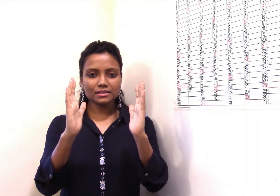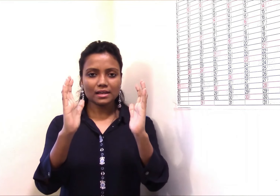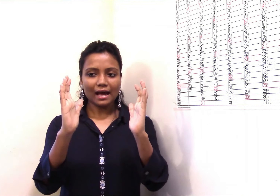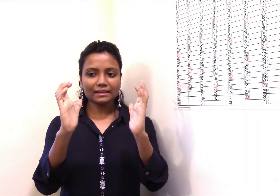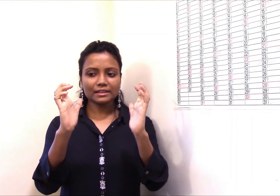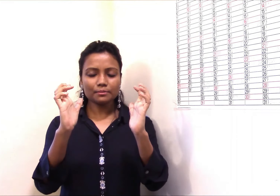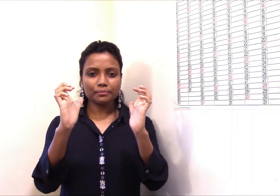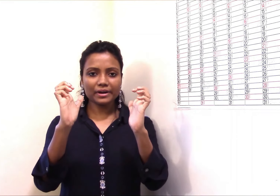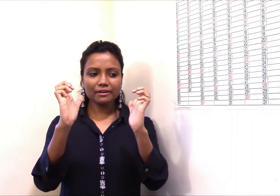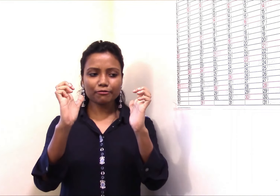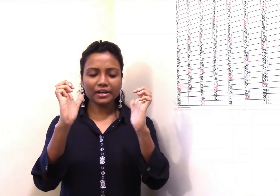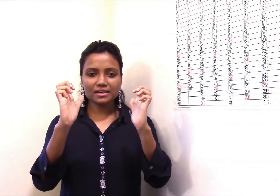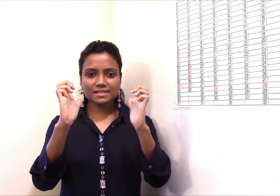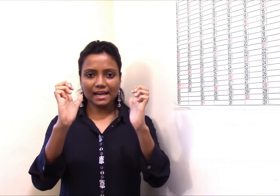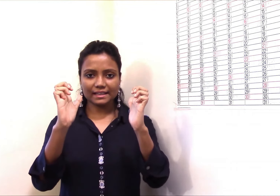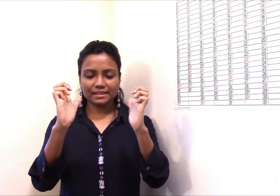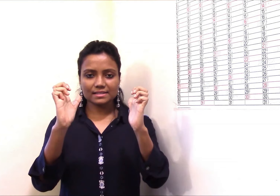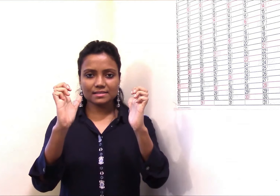and then bring fingers like this.